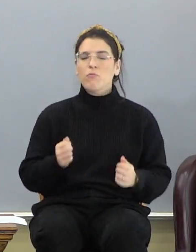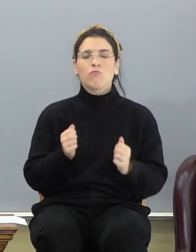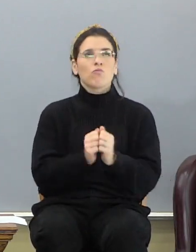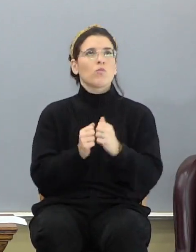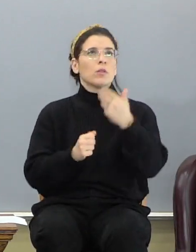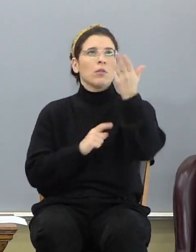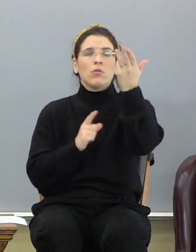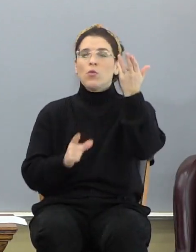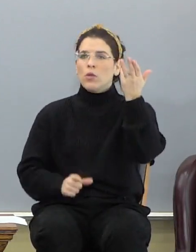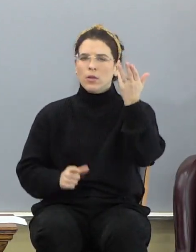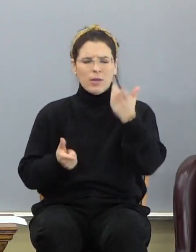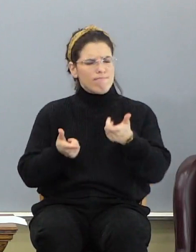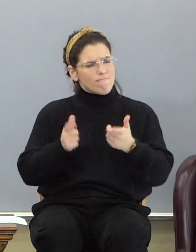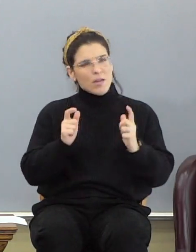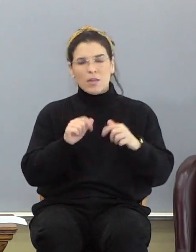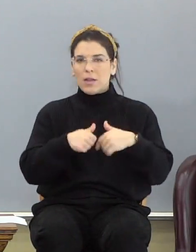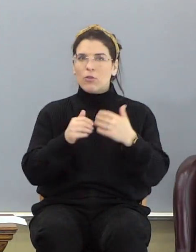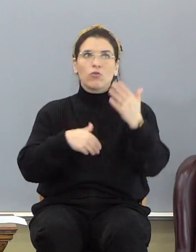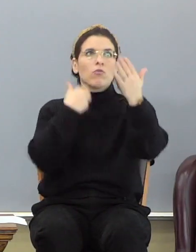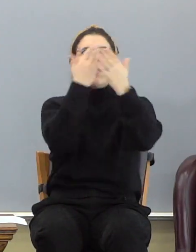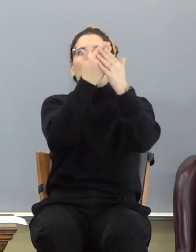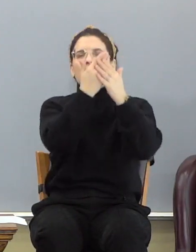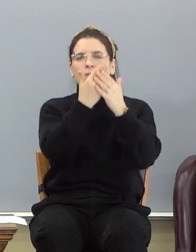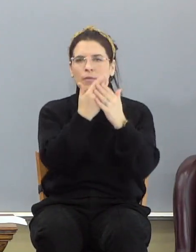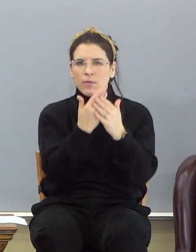what? The presence of the Lord. How did you get there?